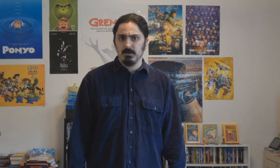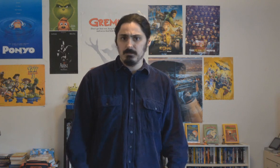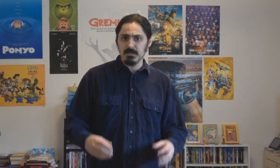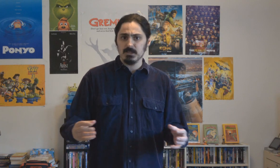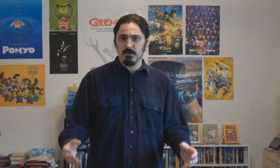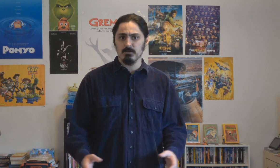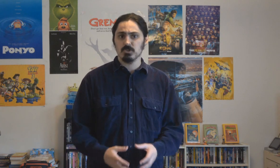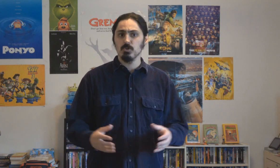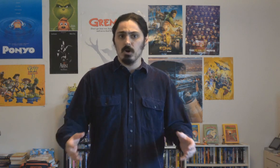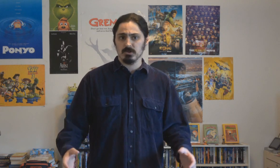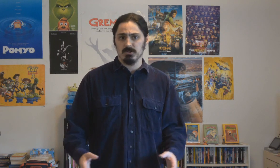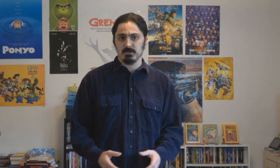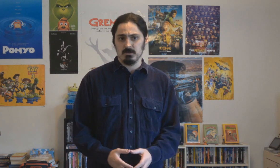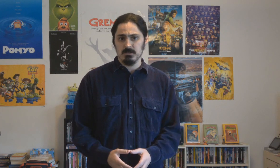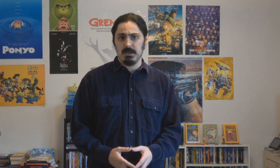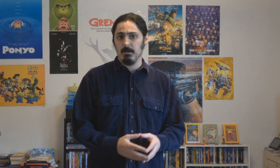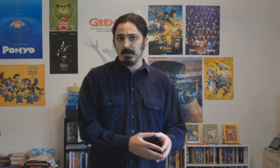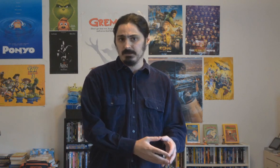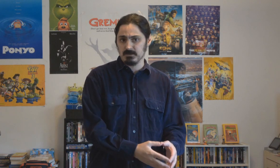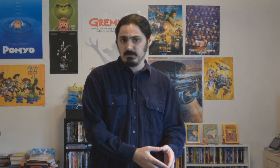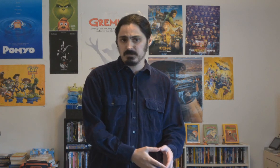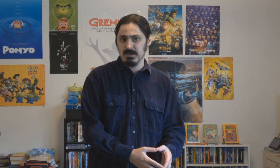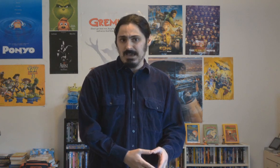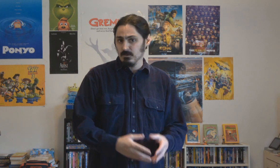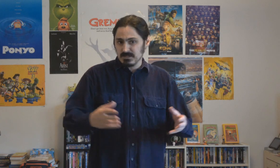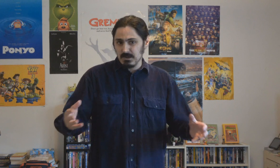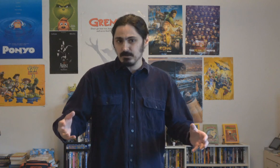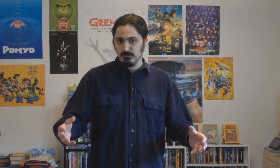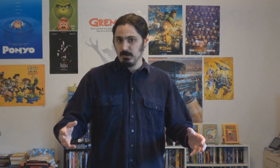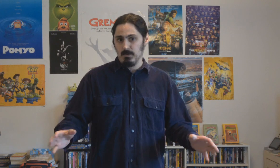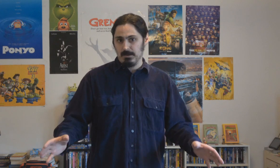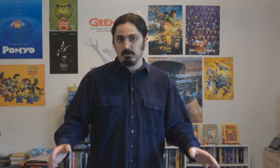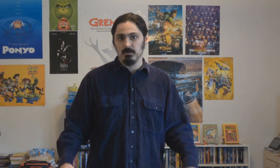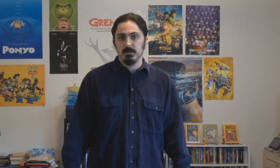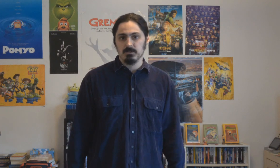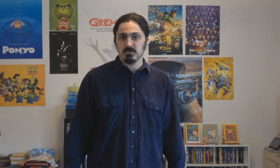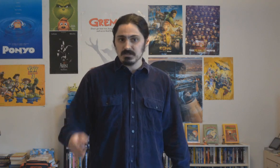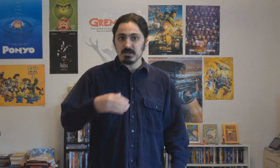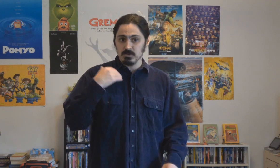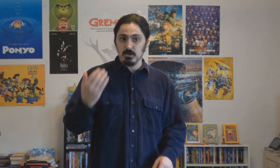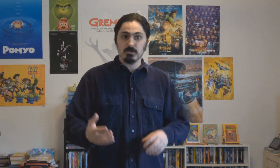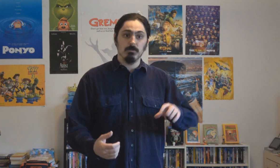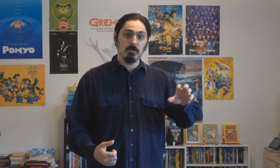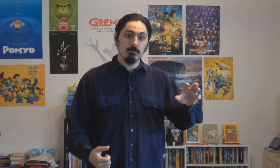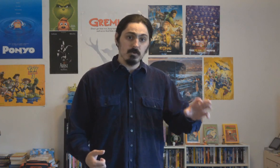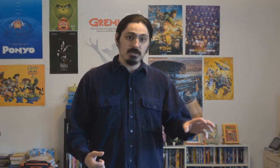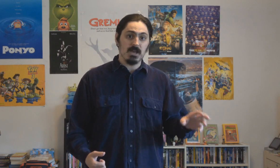I mainly thought I was too harsh on the series and on Miley Cyrus, and it was not a good video at all. So since I was going to review the movie, I